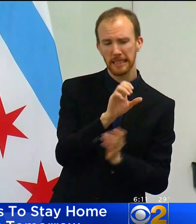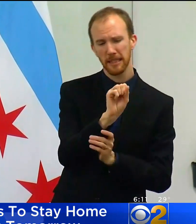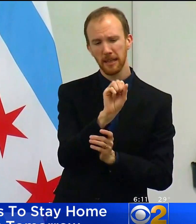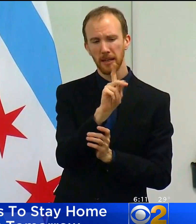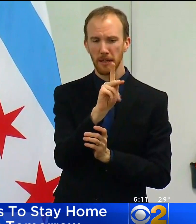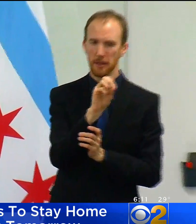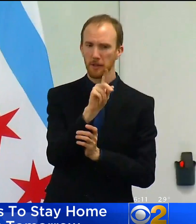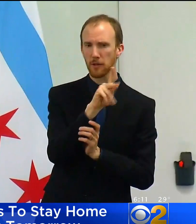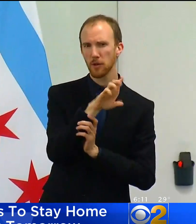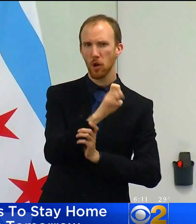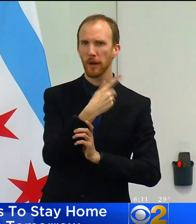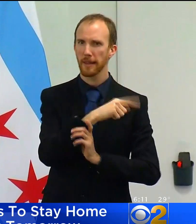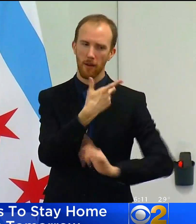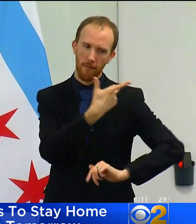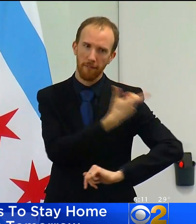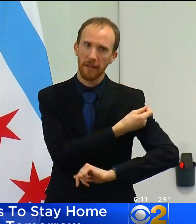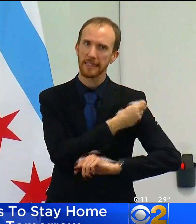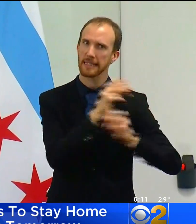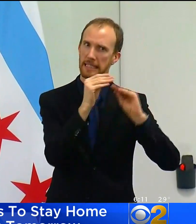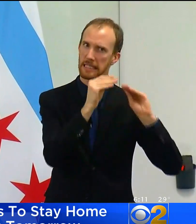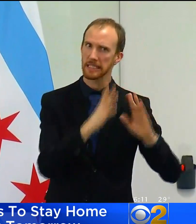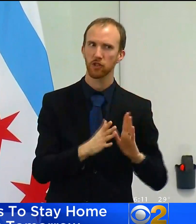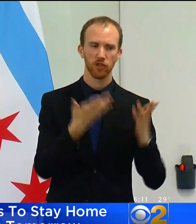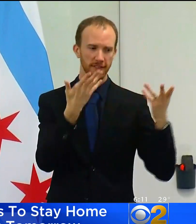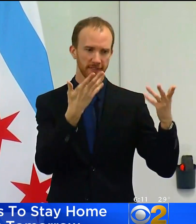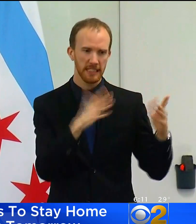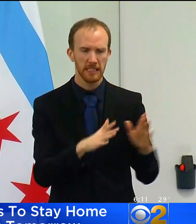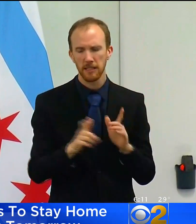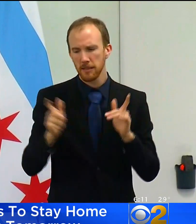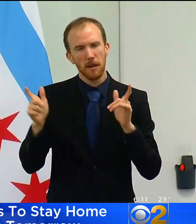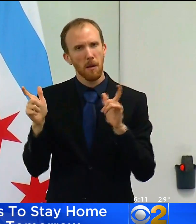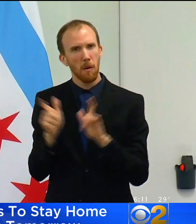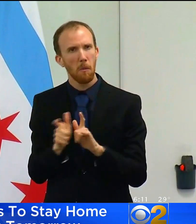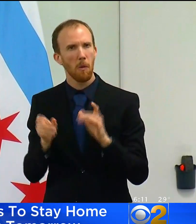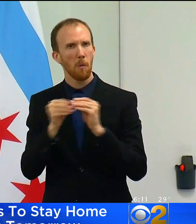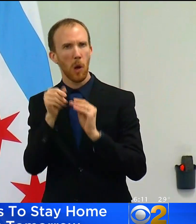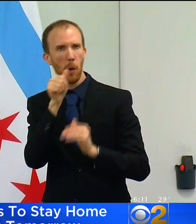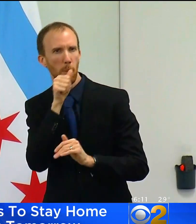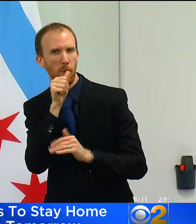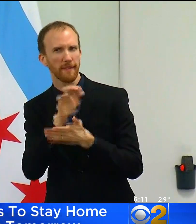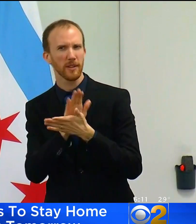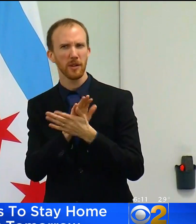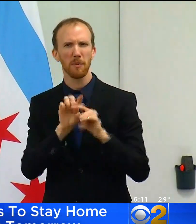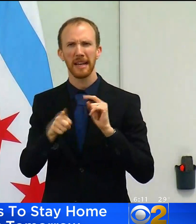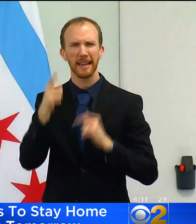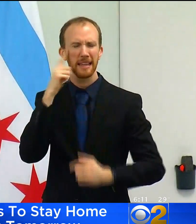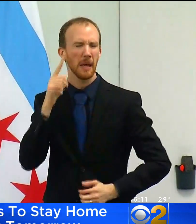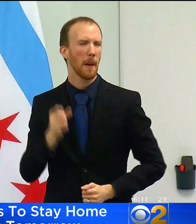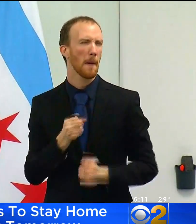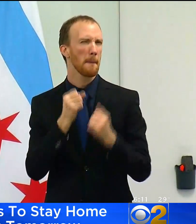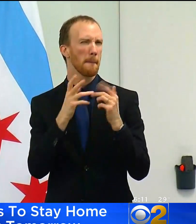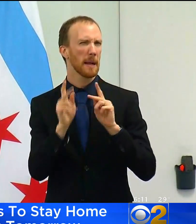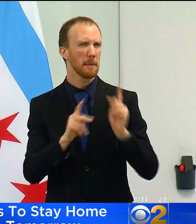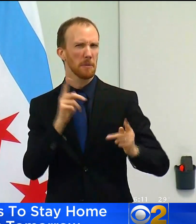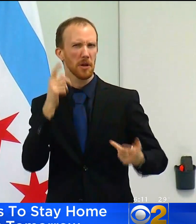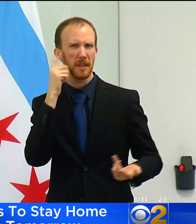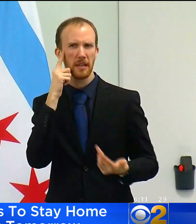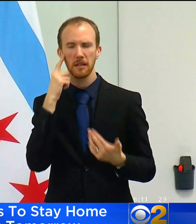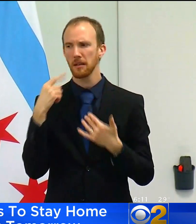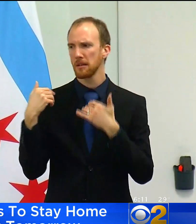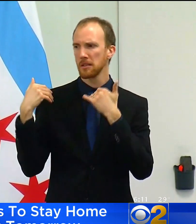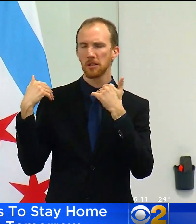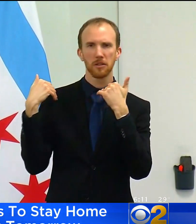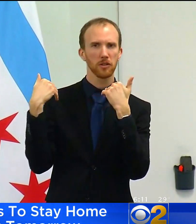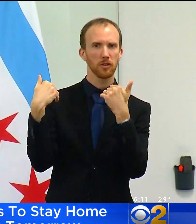smaller schools have done it, you know, private schools. But I think many people would say, let the